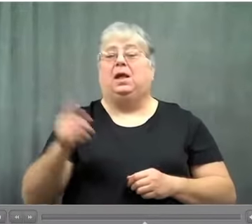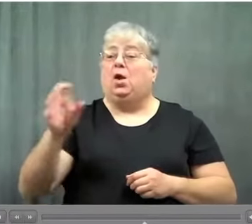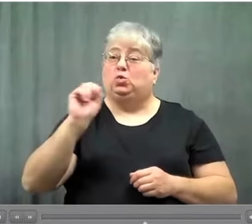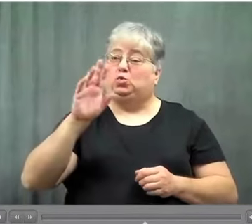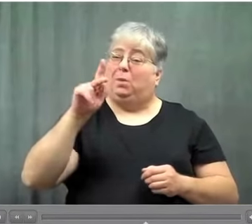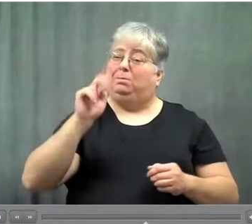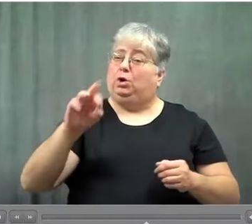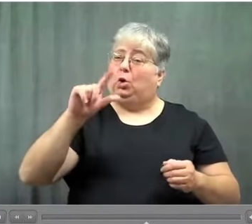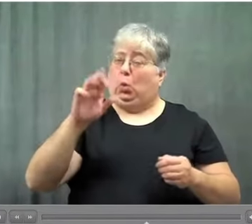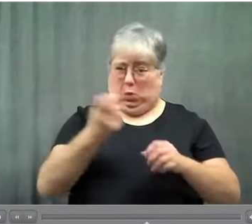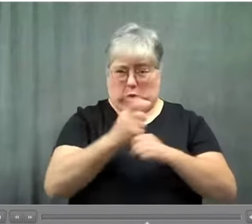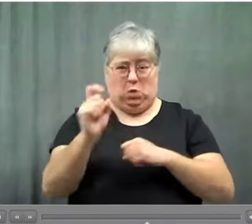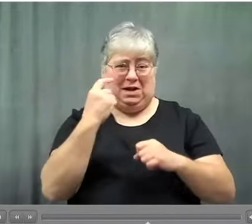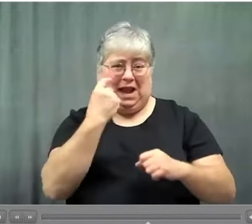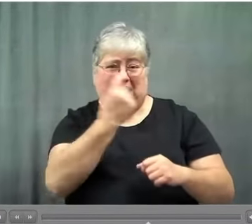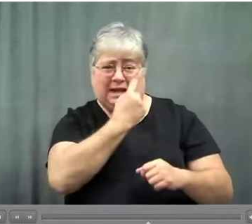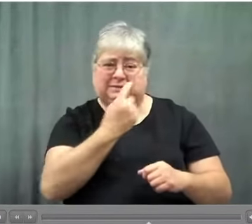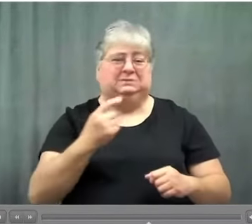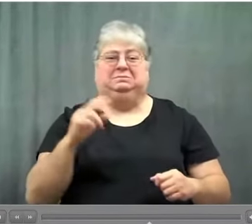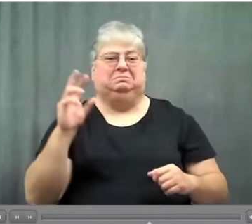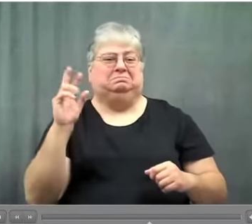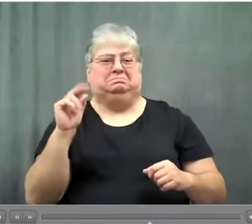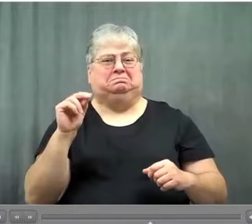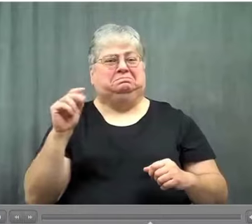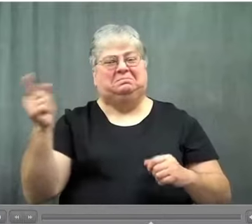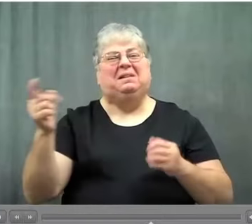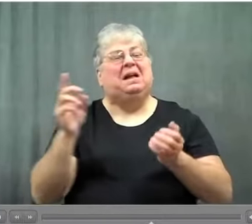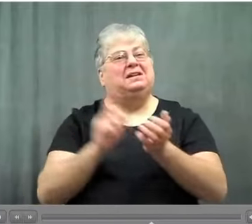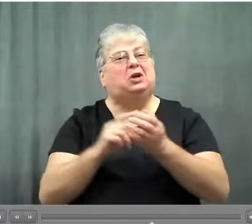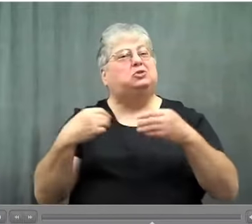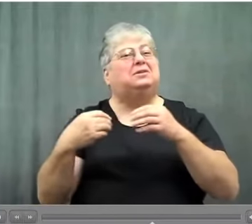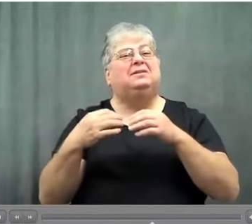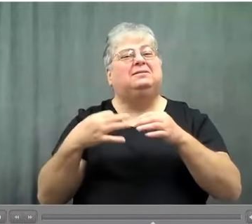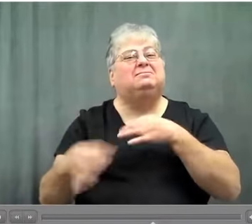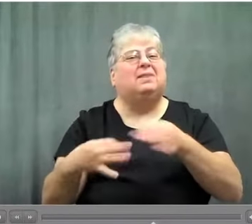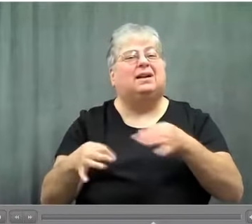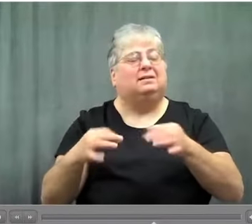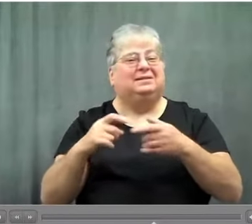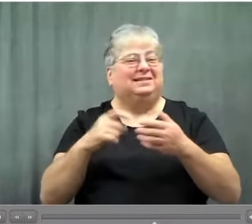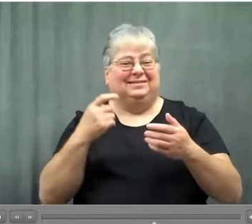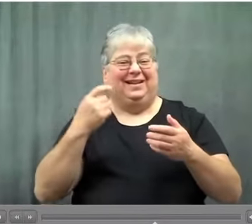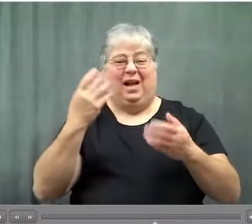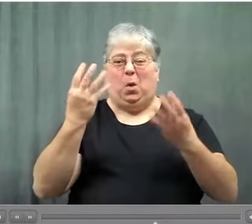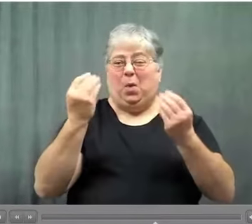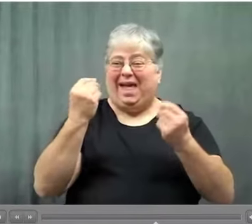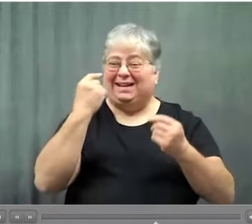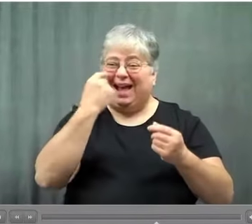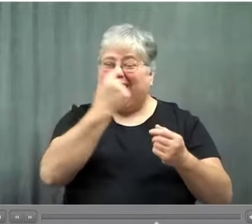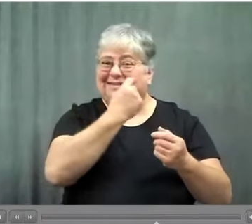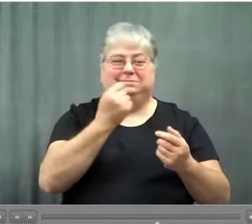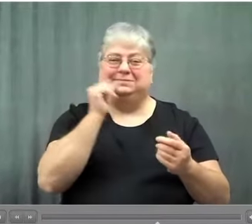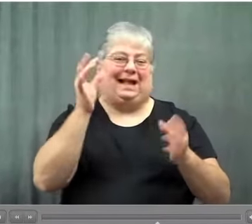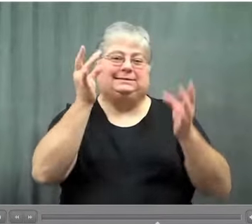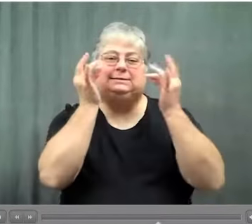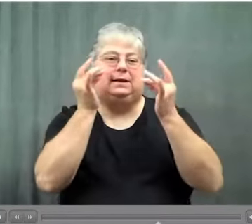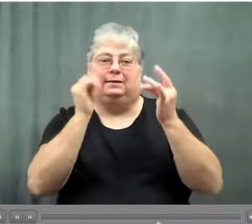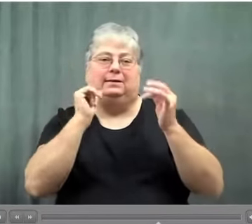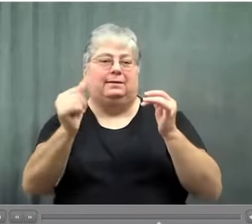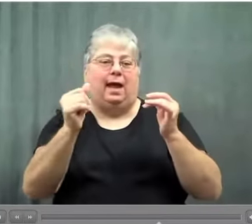Every once in a while the doctor will say that it's okay to put super glue in your eyes that it won't ruin them